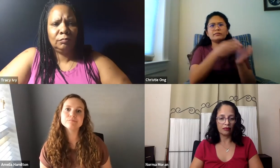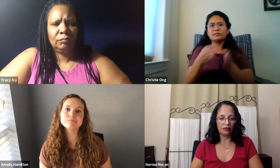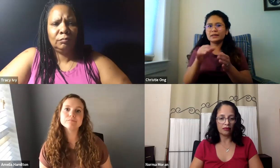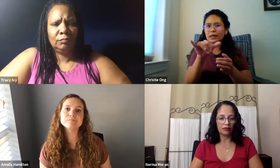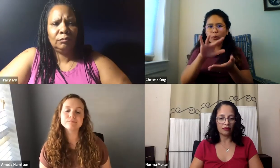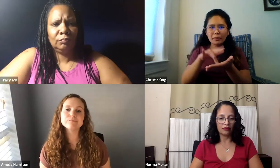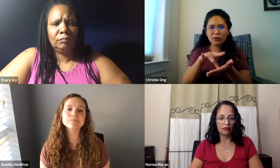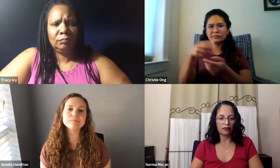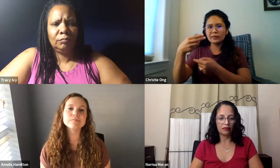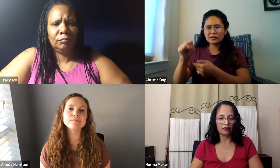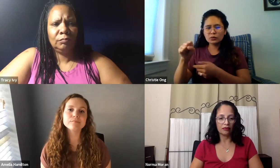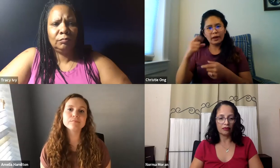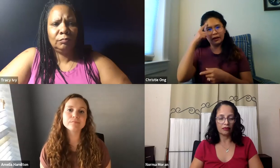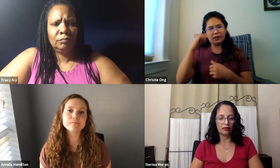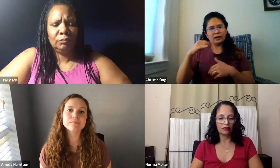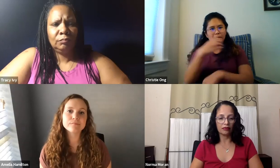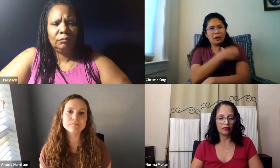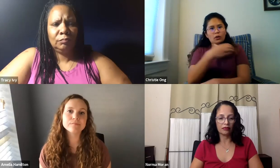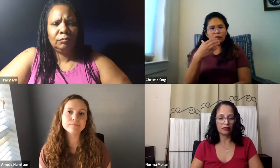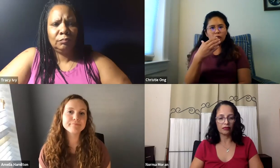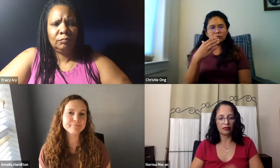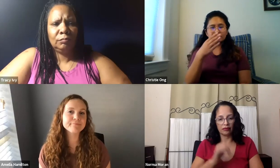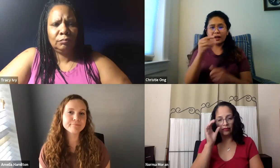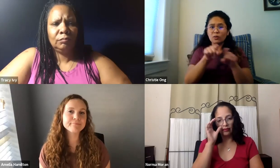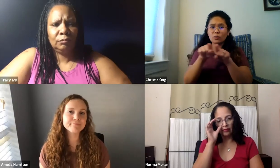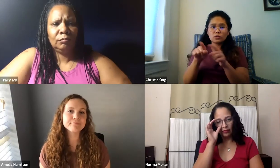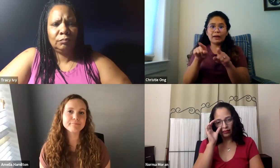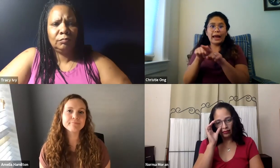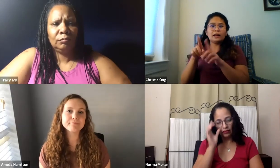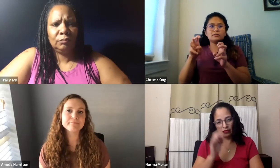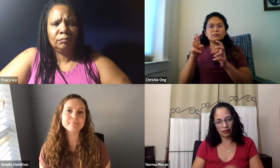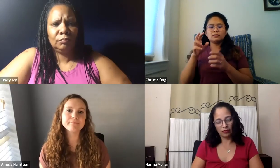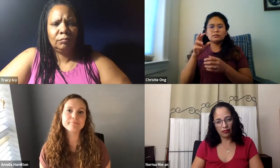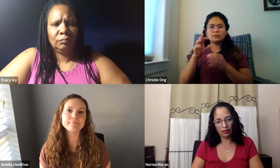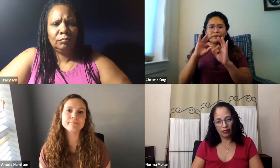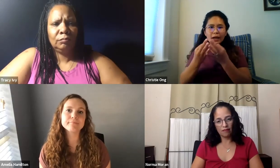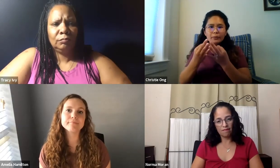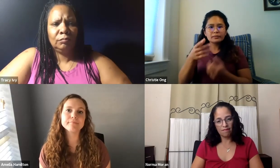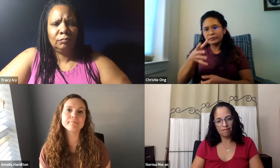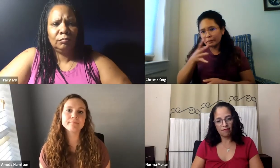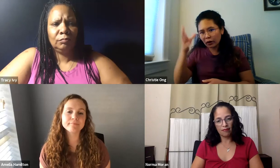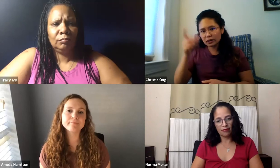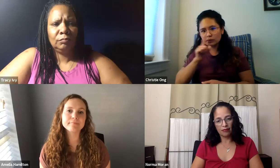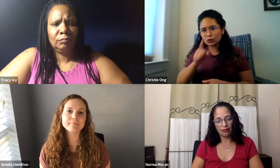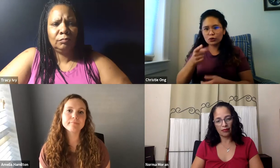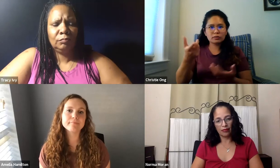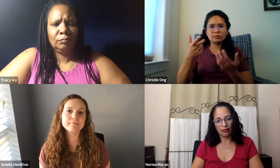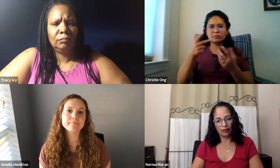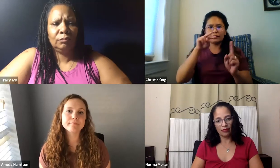I think if there were a way to share that, plus with middle school and high school students, that would be powerful. And then you think of